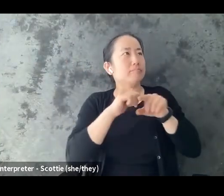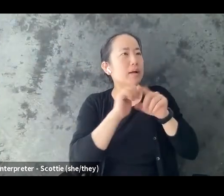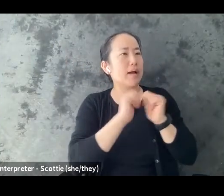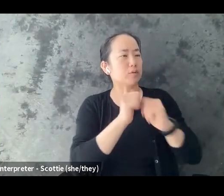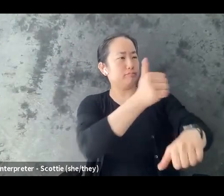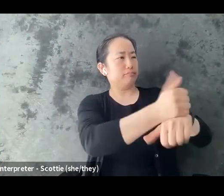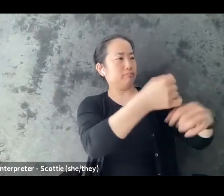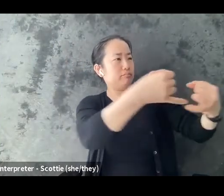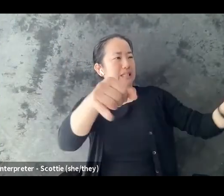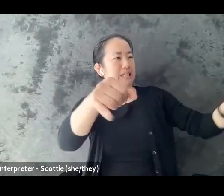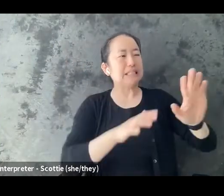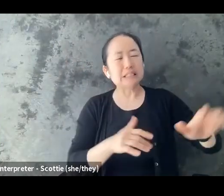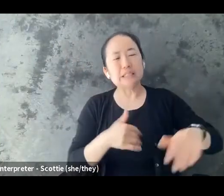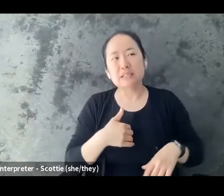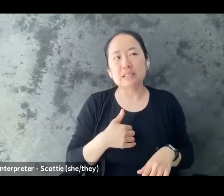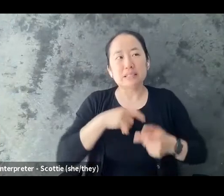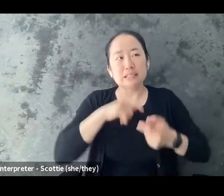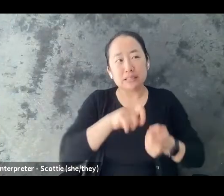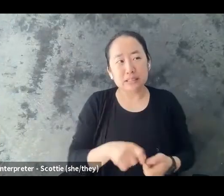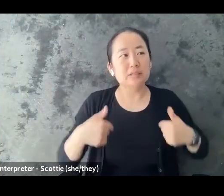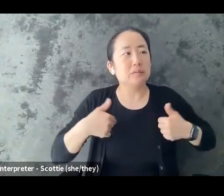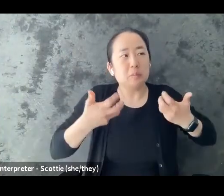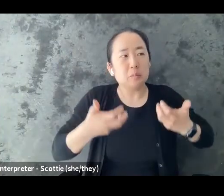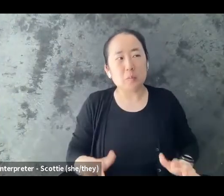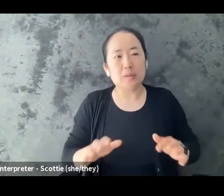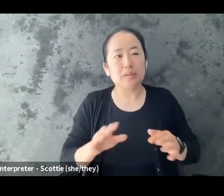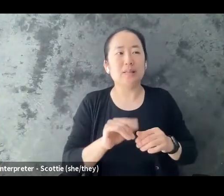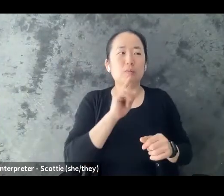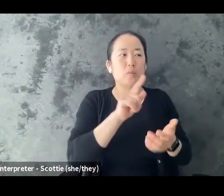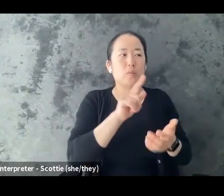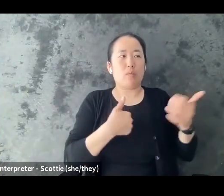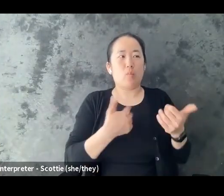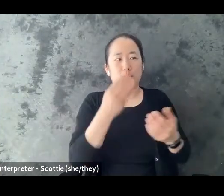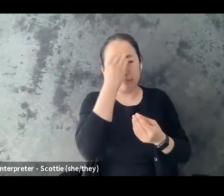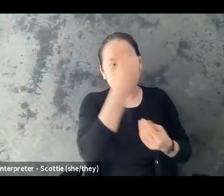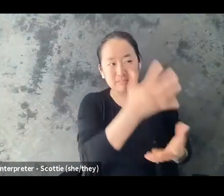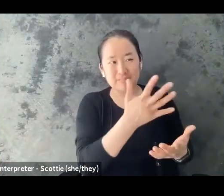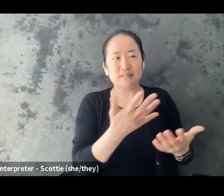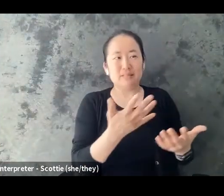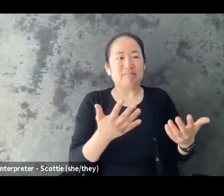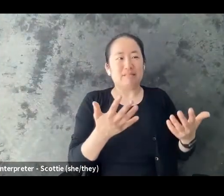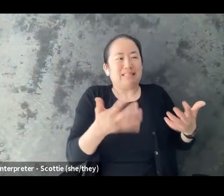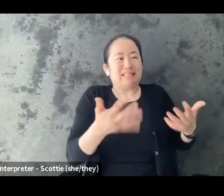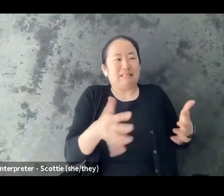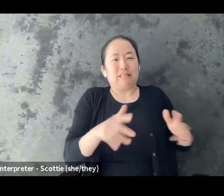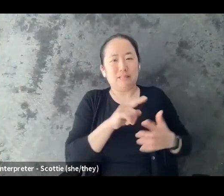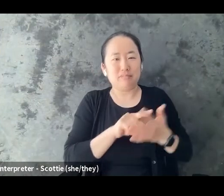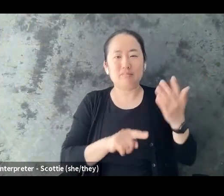sharing more details right now that's that's the extent to which i would like you to know um there's a lot of different ways for that too